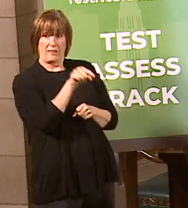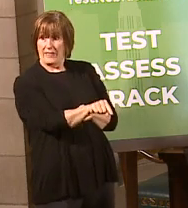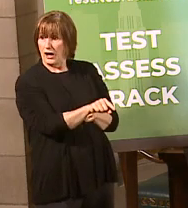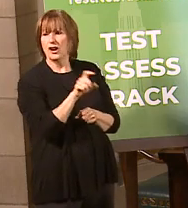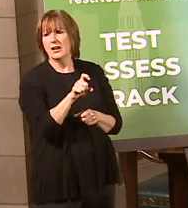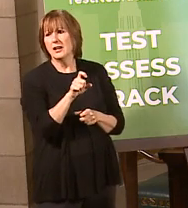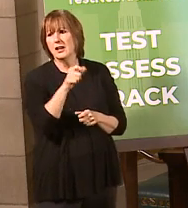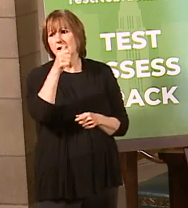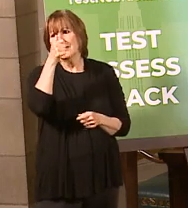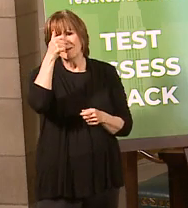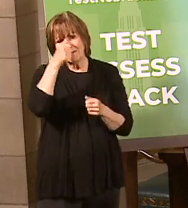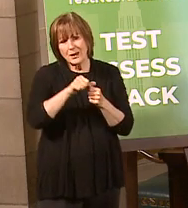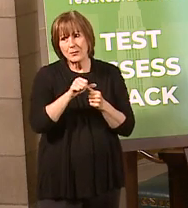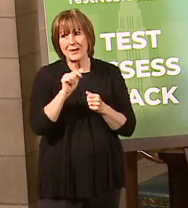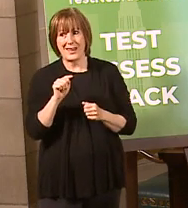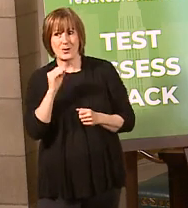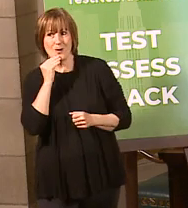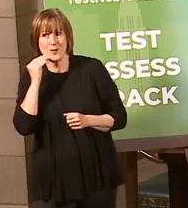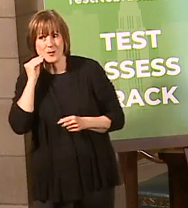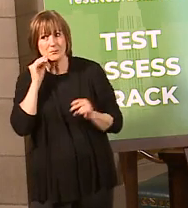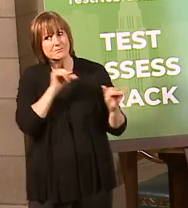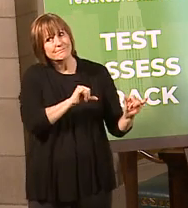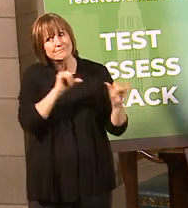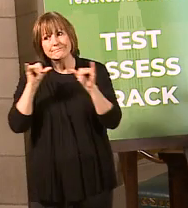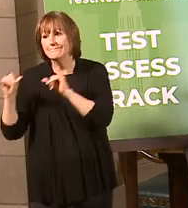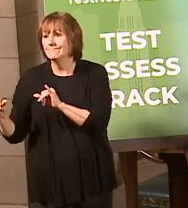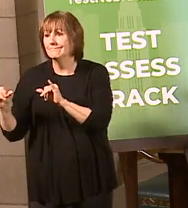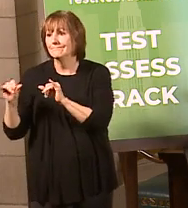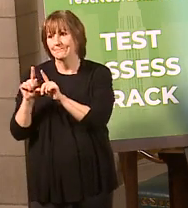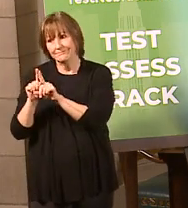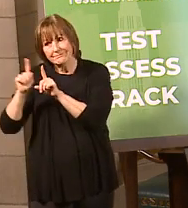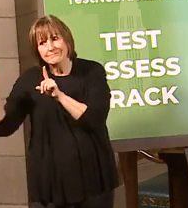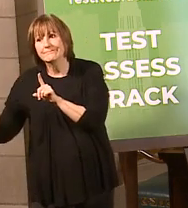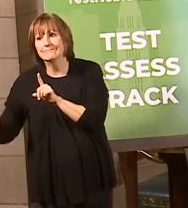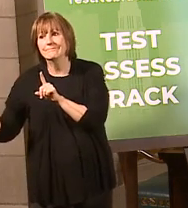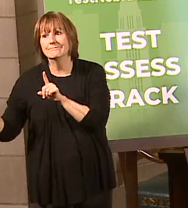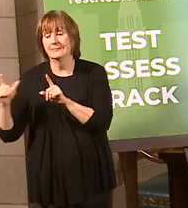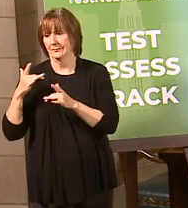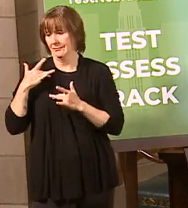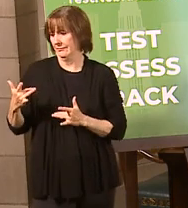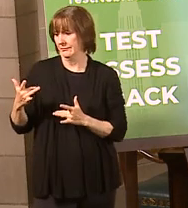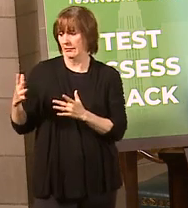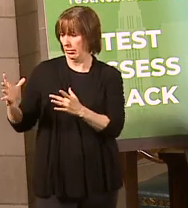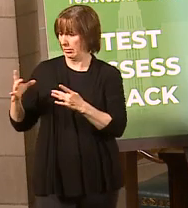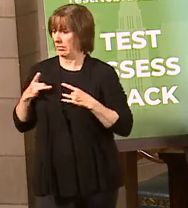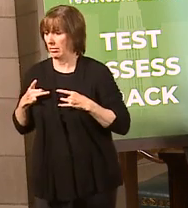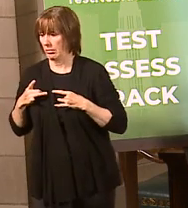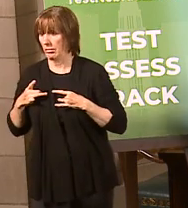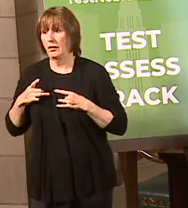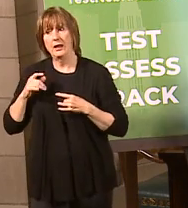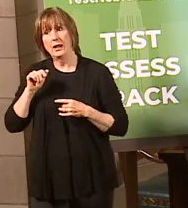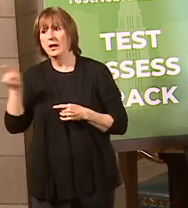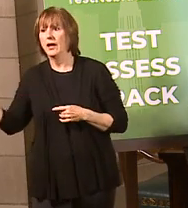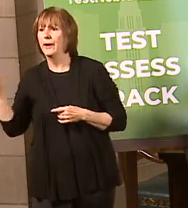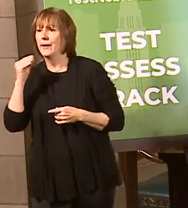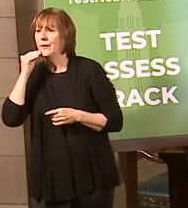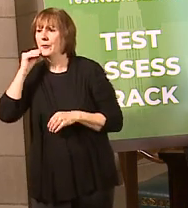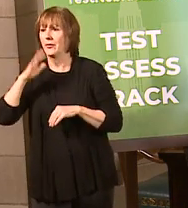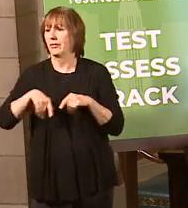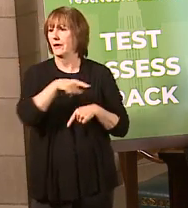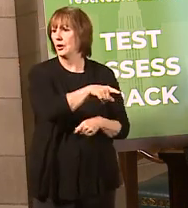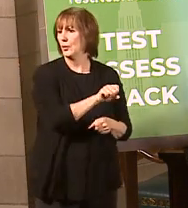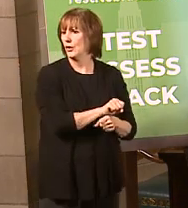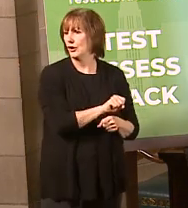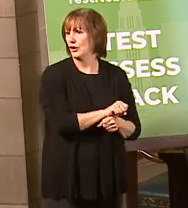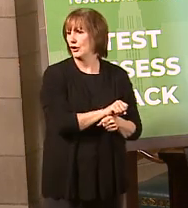at home. In fact, they're probably more likely to get, pick up an infection outside the workplace where they spend two-thirds of their time than they are inside the workplace with all the changes that are being